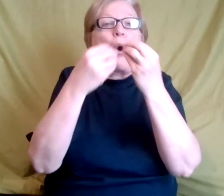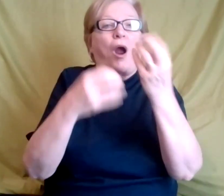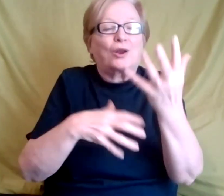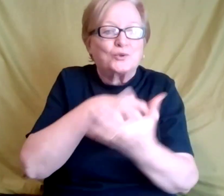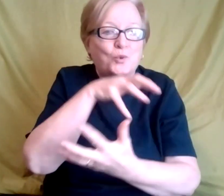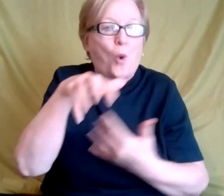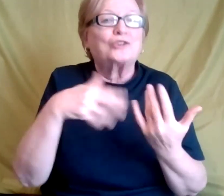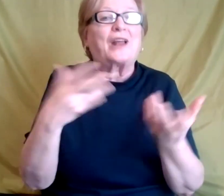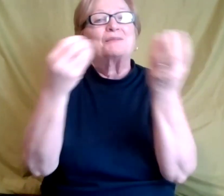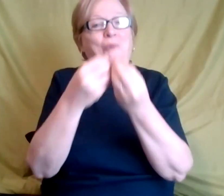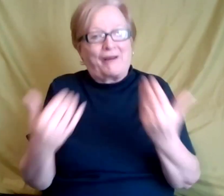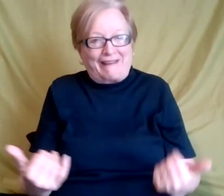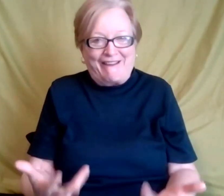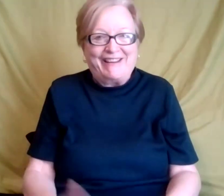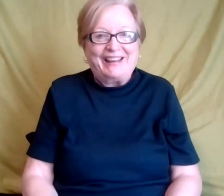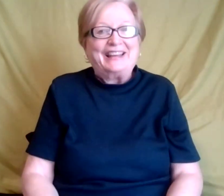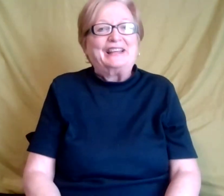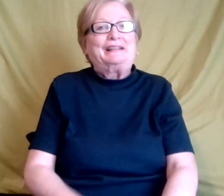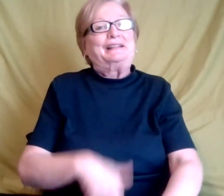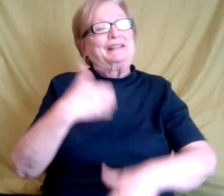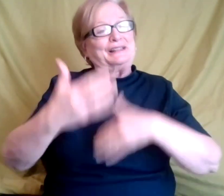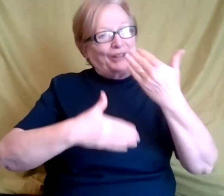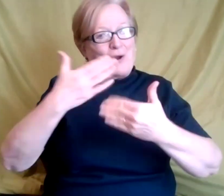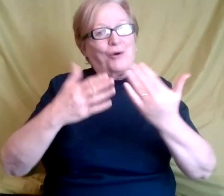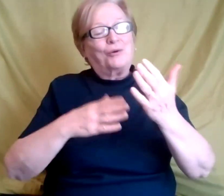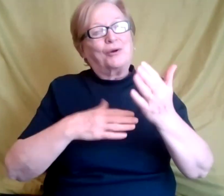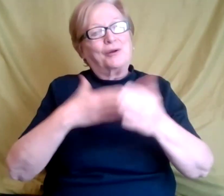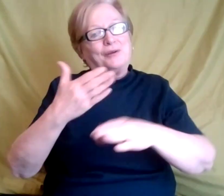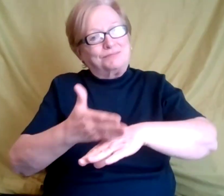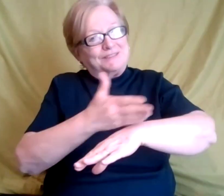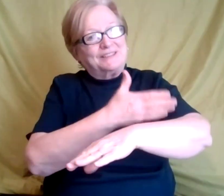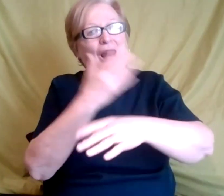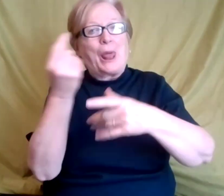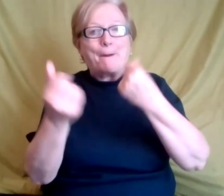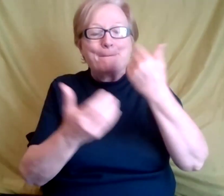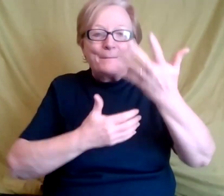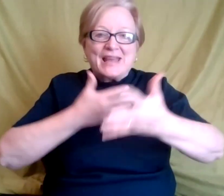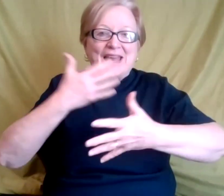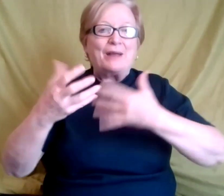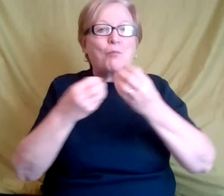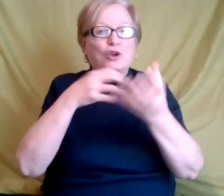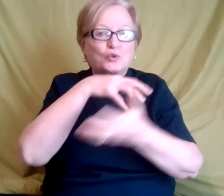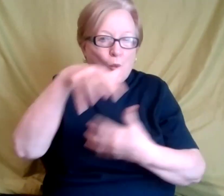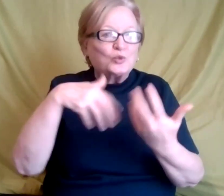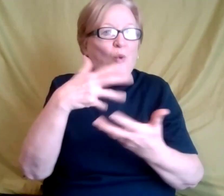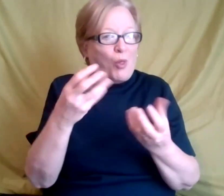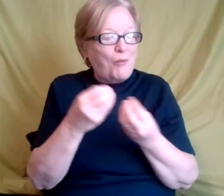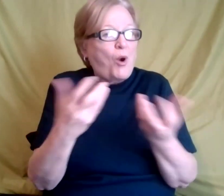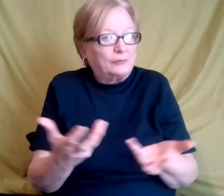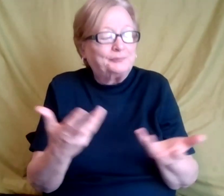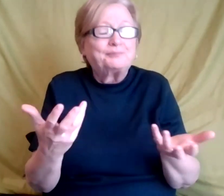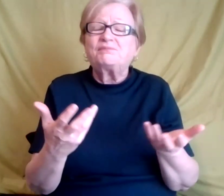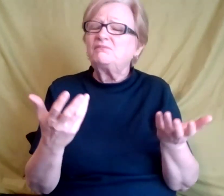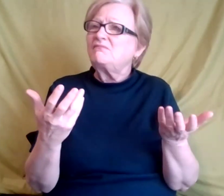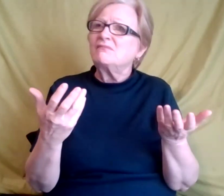So it goes both ways, you know? So we're not asking that, you know, when it comes to accommodations